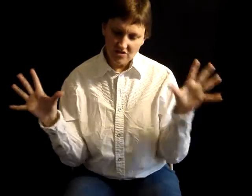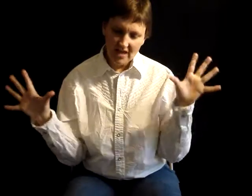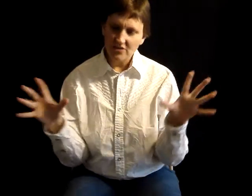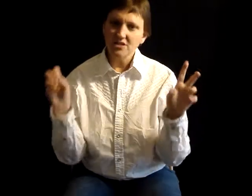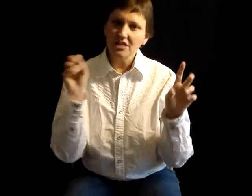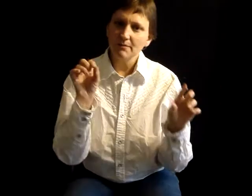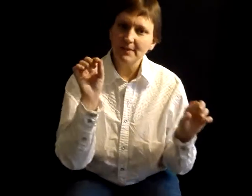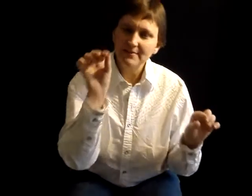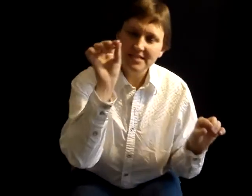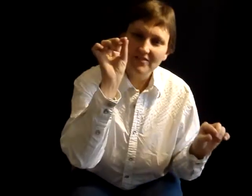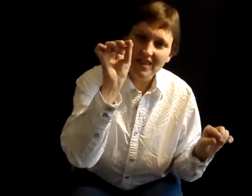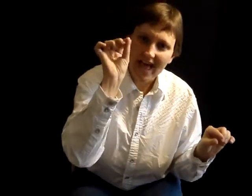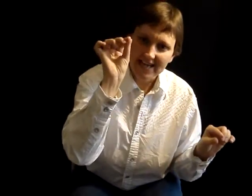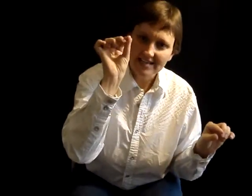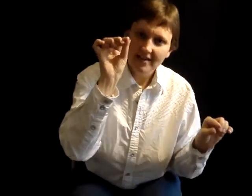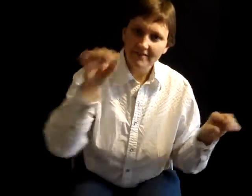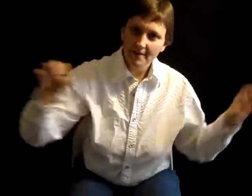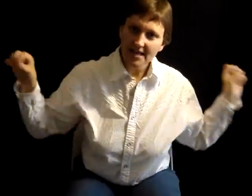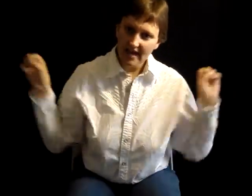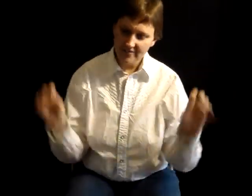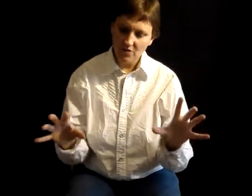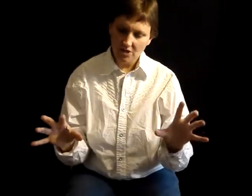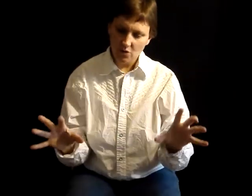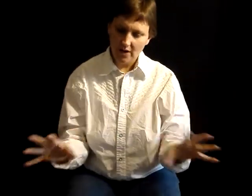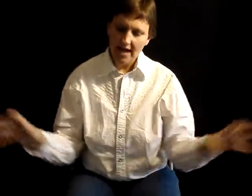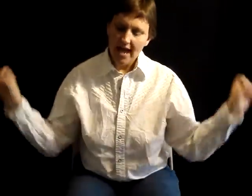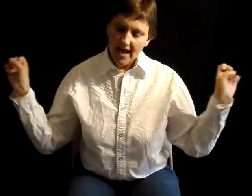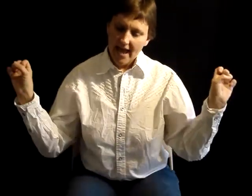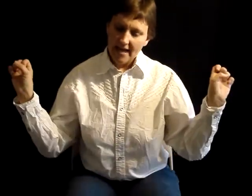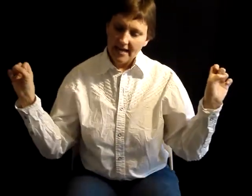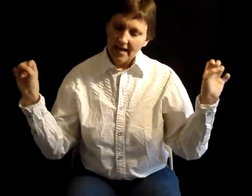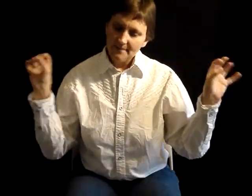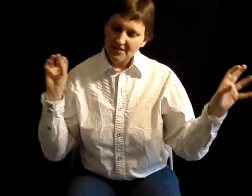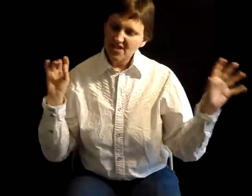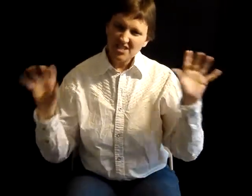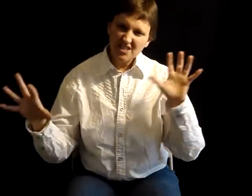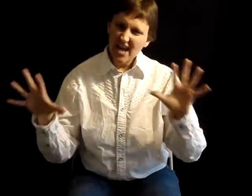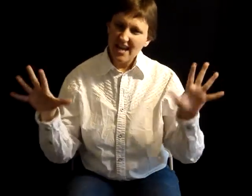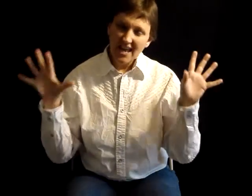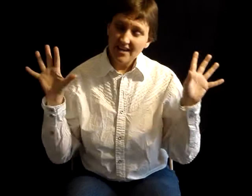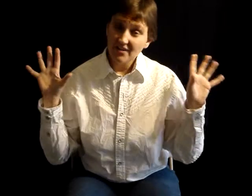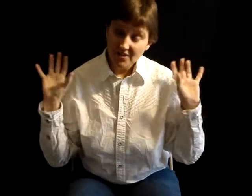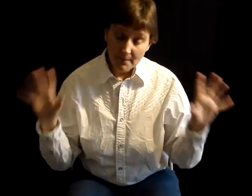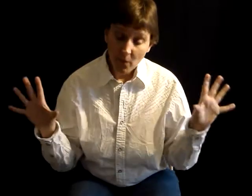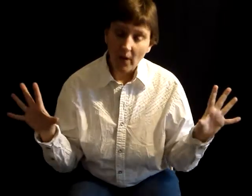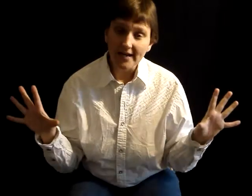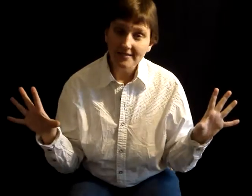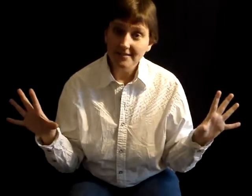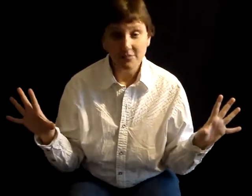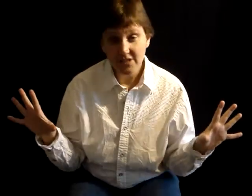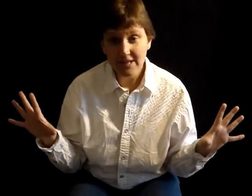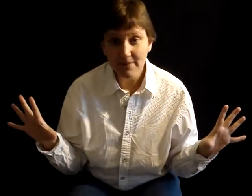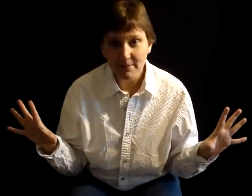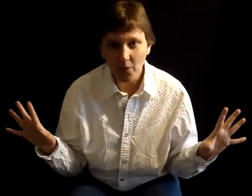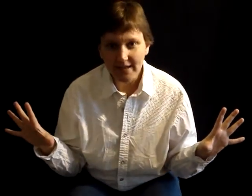and thousands of little BBs of light from the I View It story. And just at some point, the tipping point,